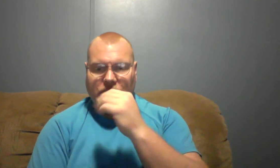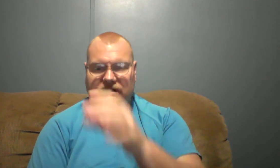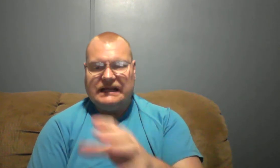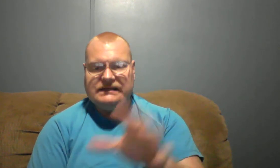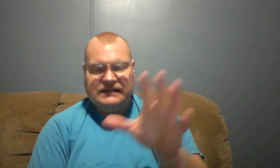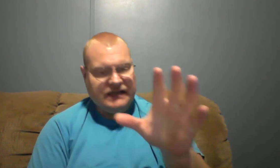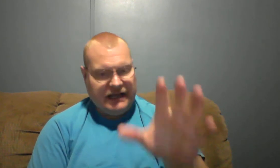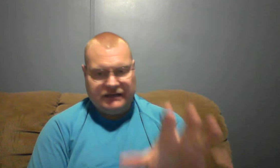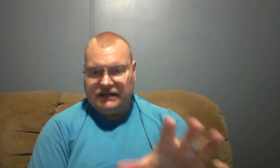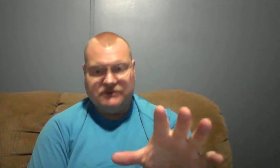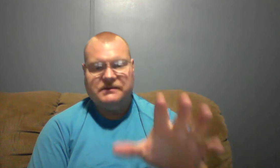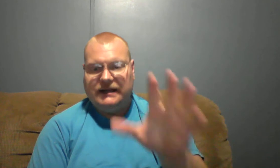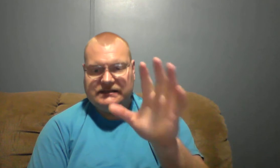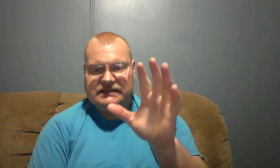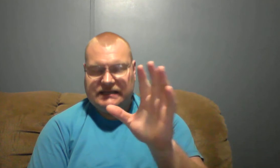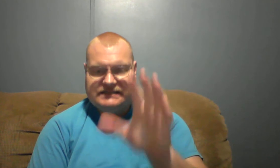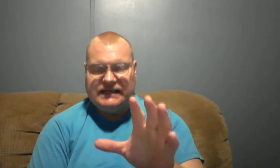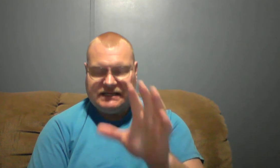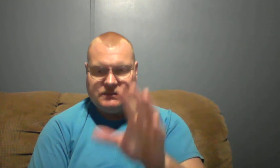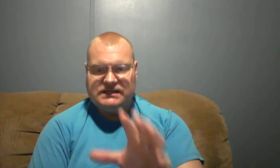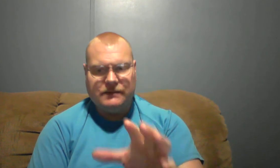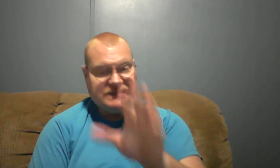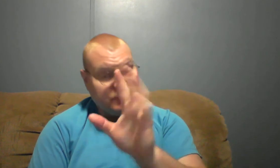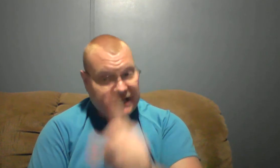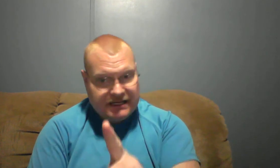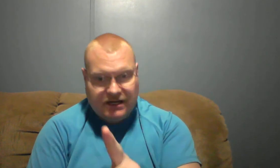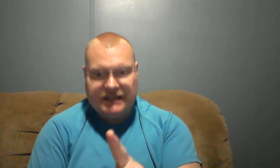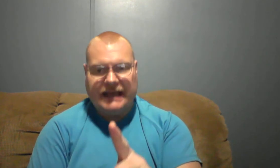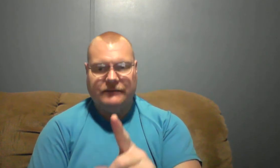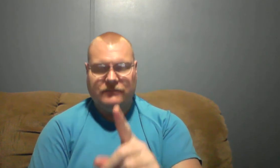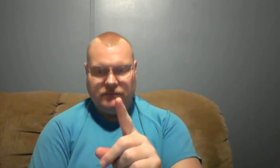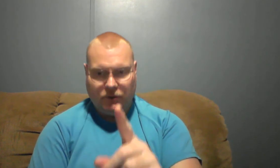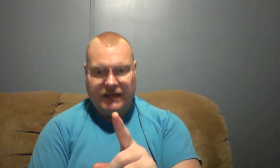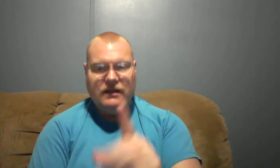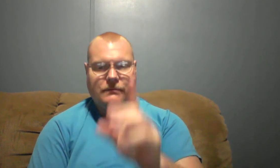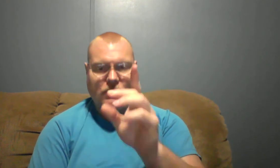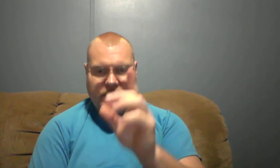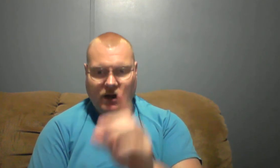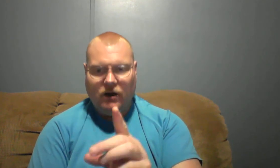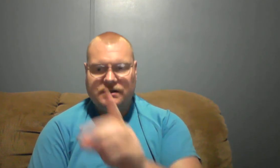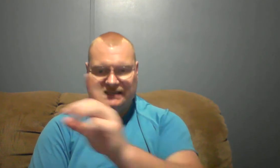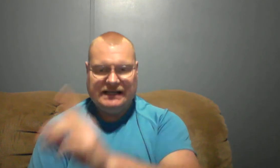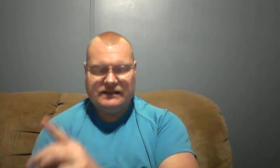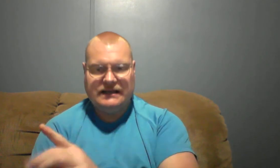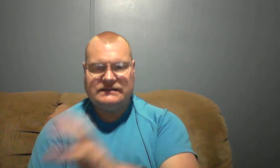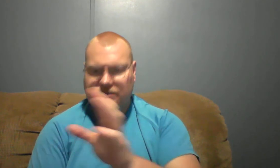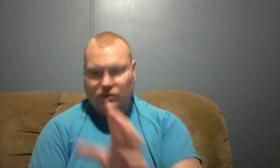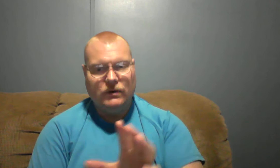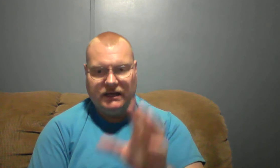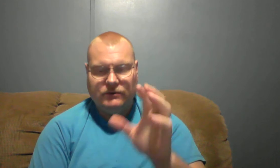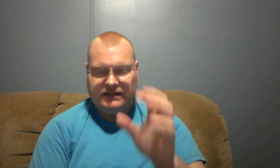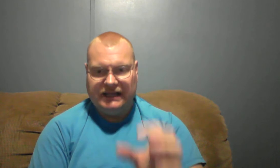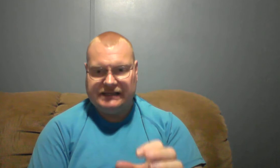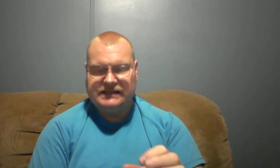it talks about these things must come but the end is not yet but we are seeing the things that are going on in the last days